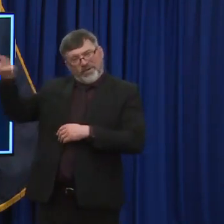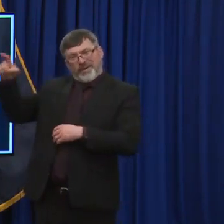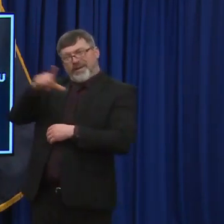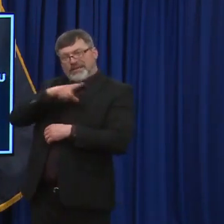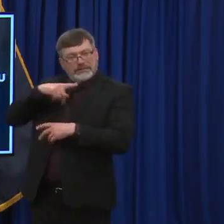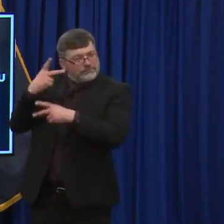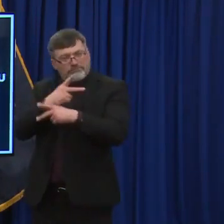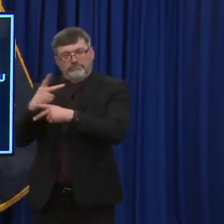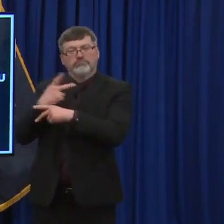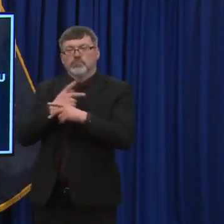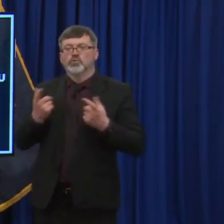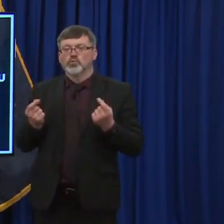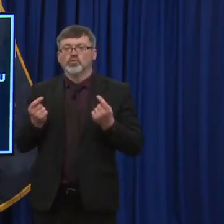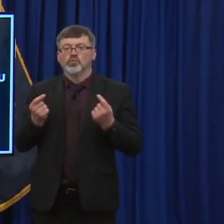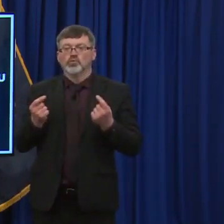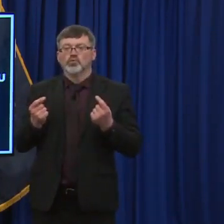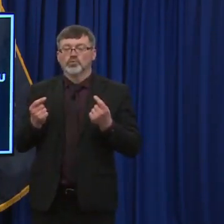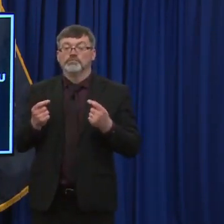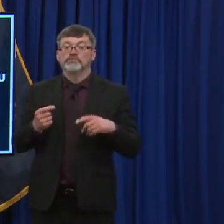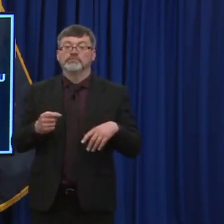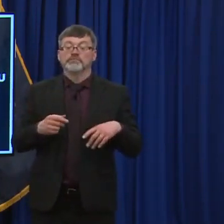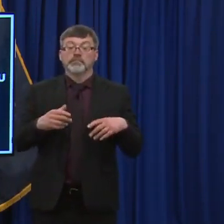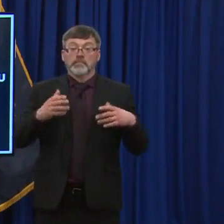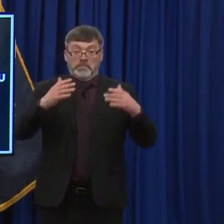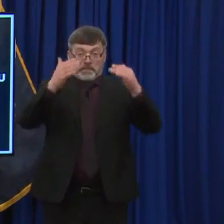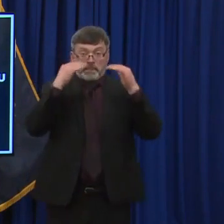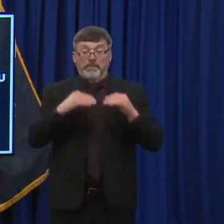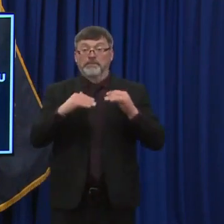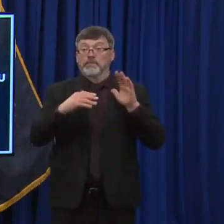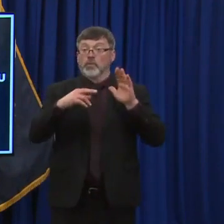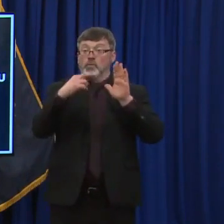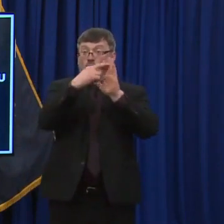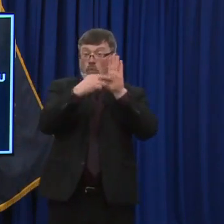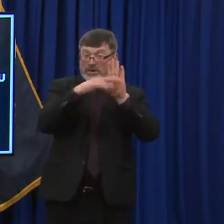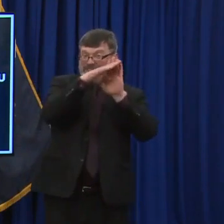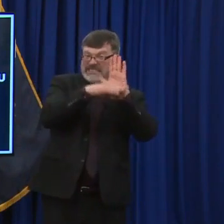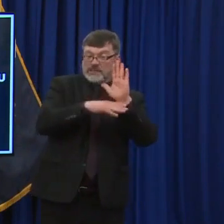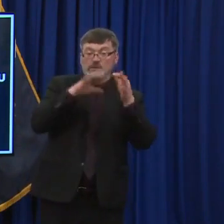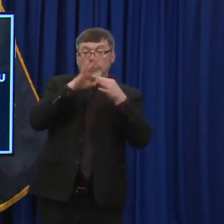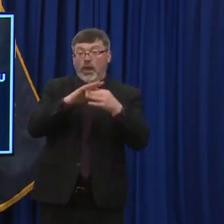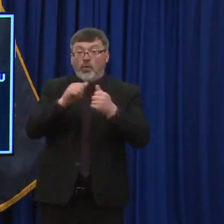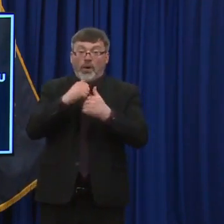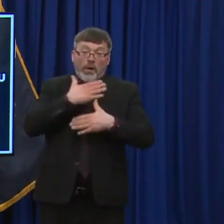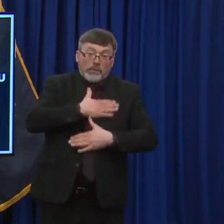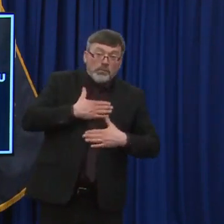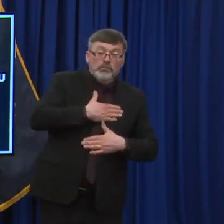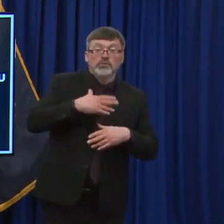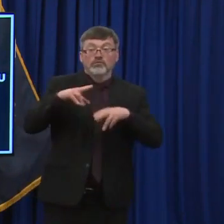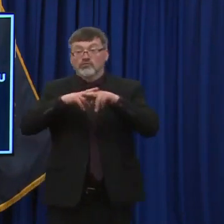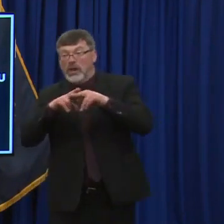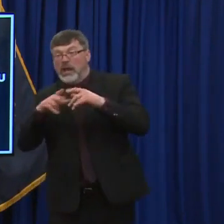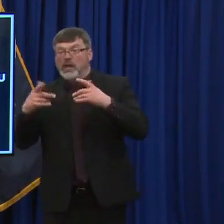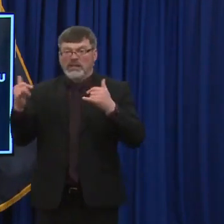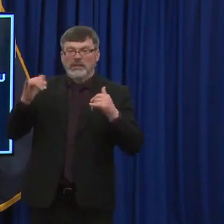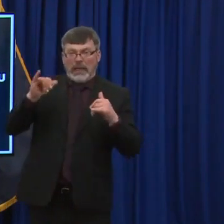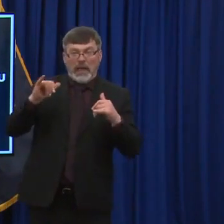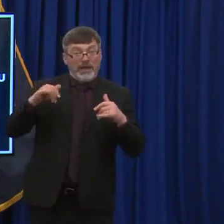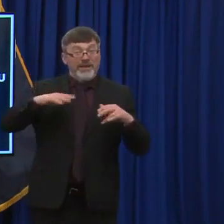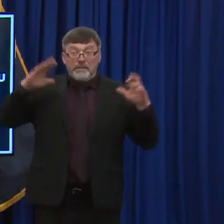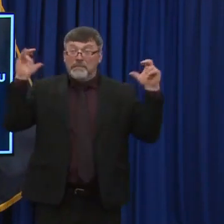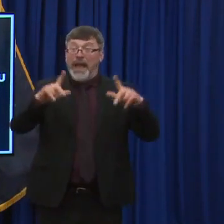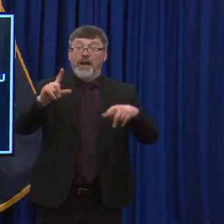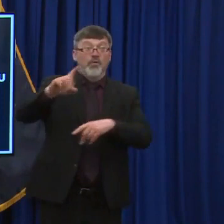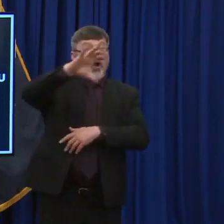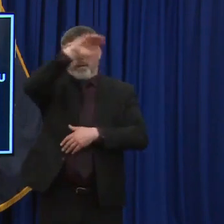documents, again, I believe they're all online now. So you can see the details online. Um, it doesn't open everything to a hundred percent capacity, but it